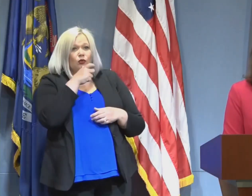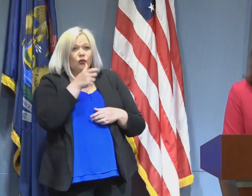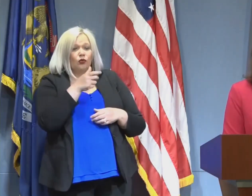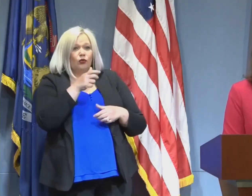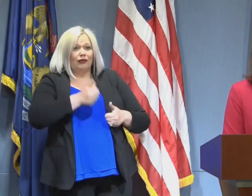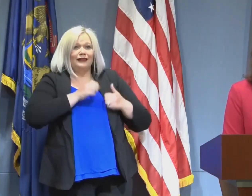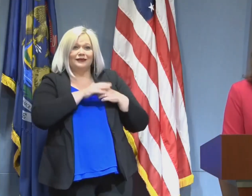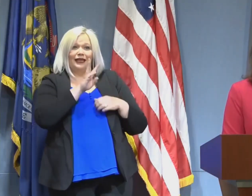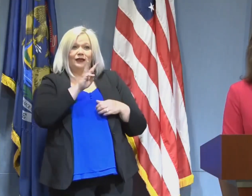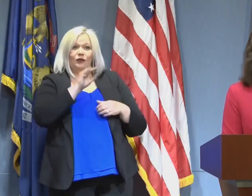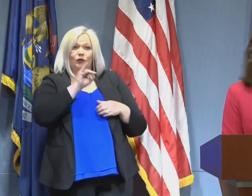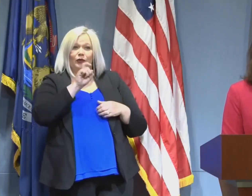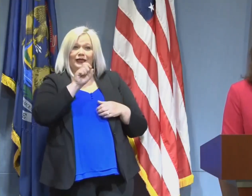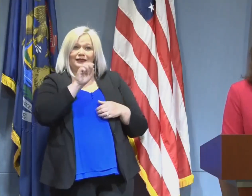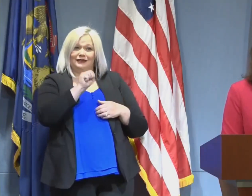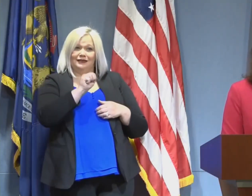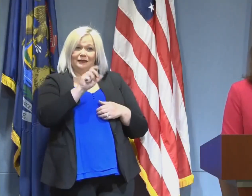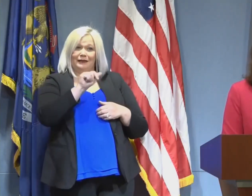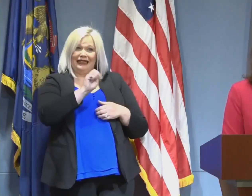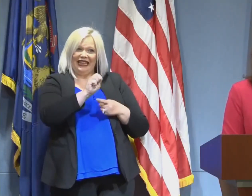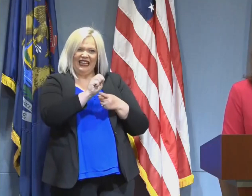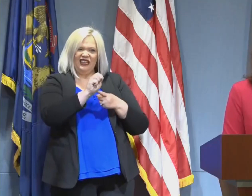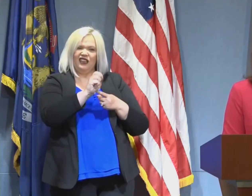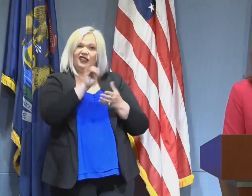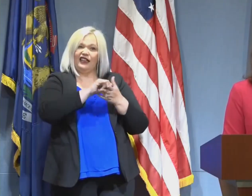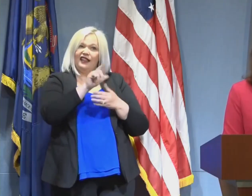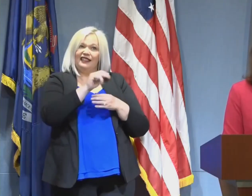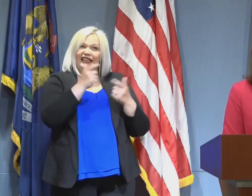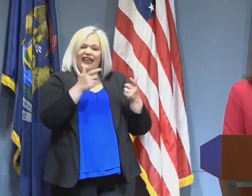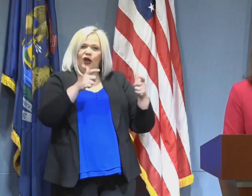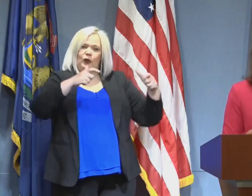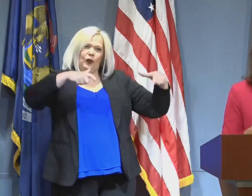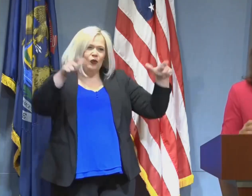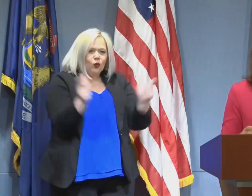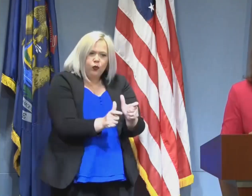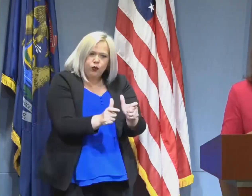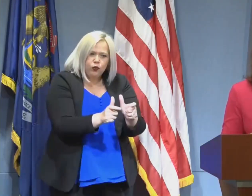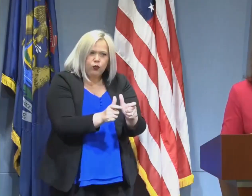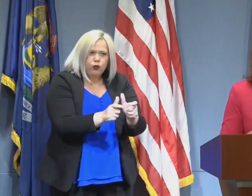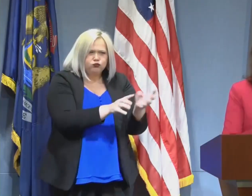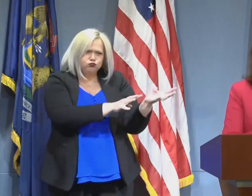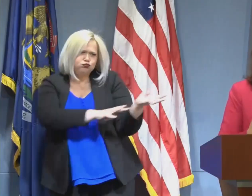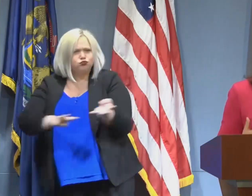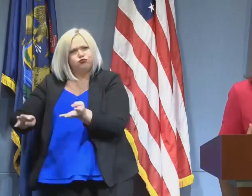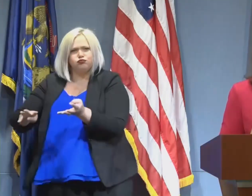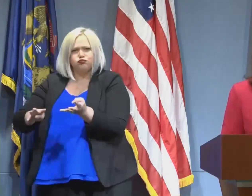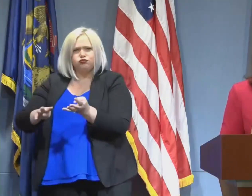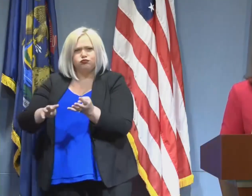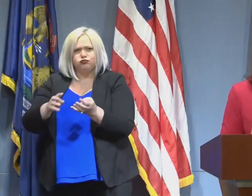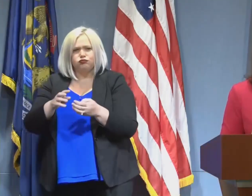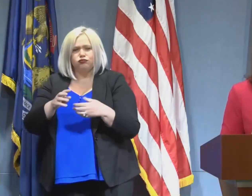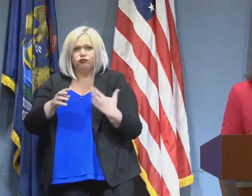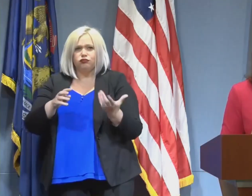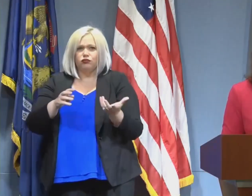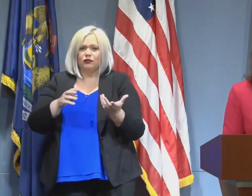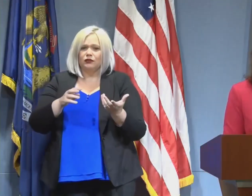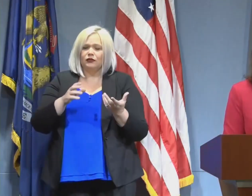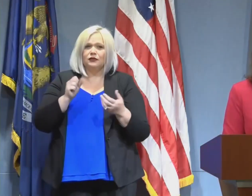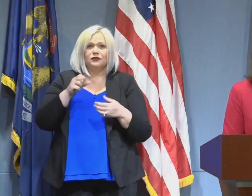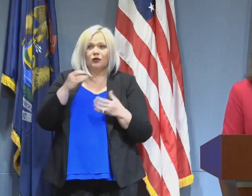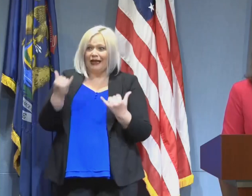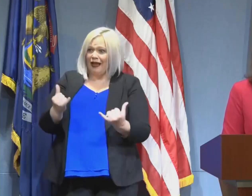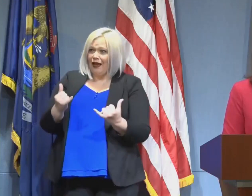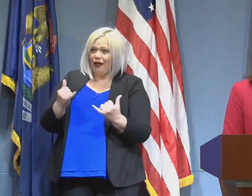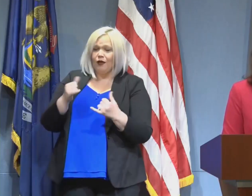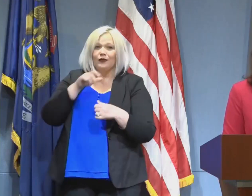It is drained. Their life is changed. Obviously, we're first and foremost focused on the people who had to deal with floods coming into their